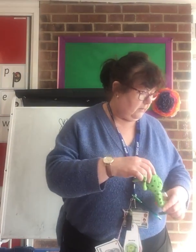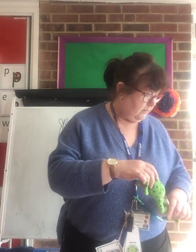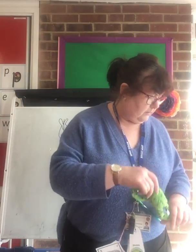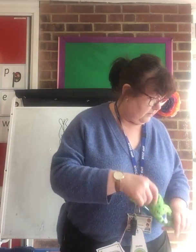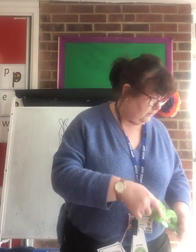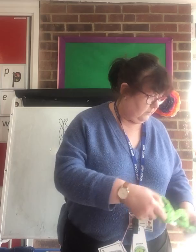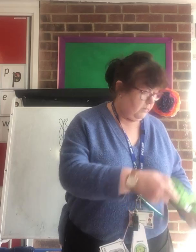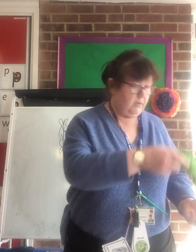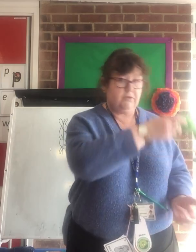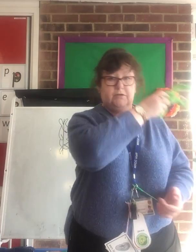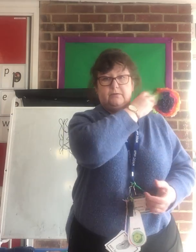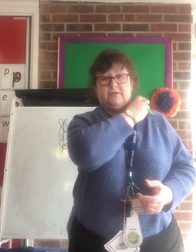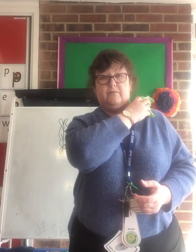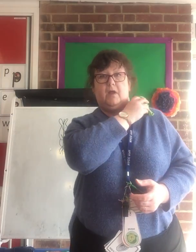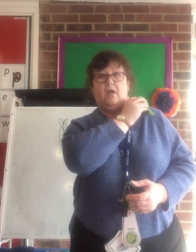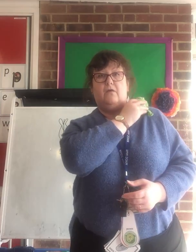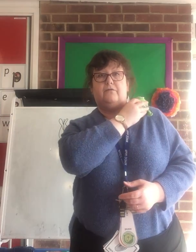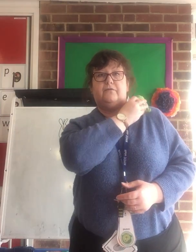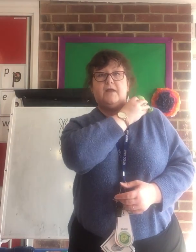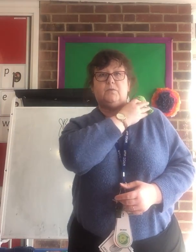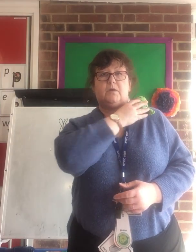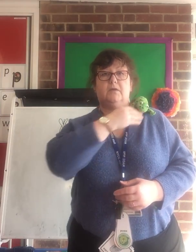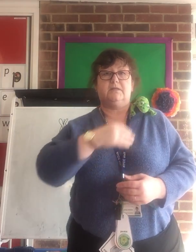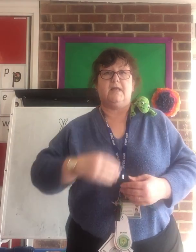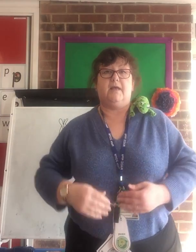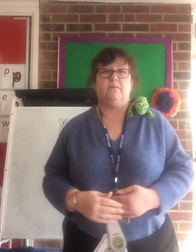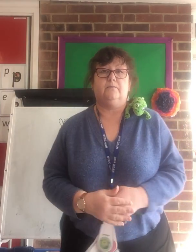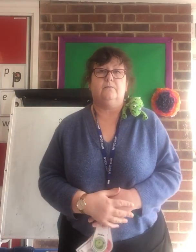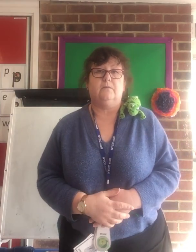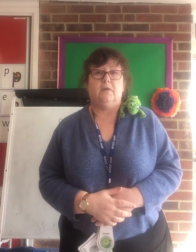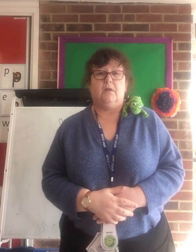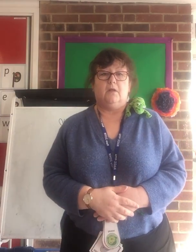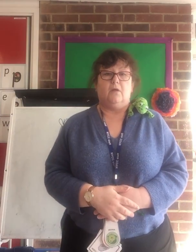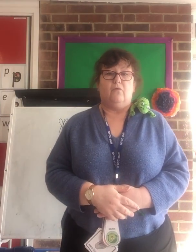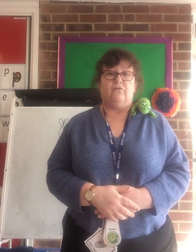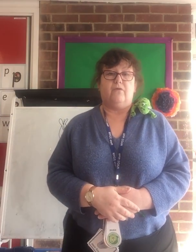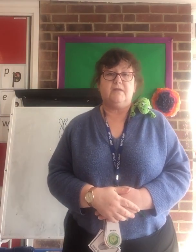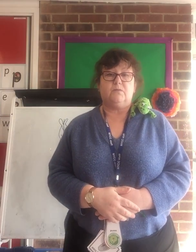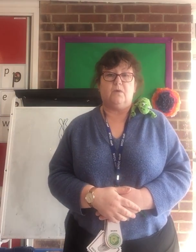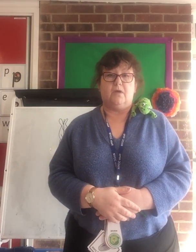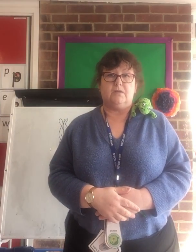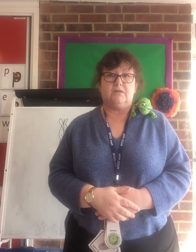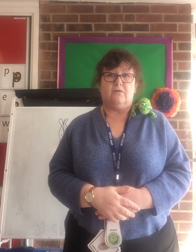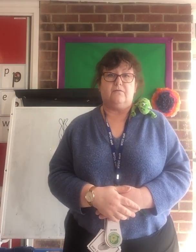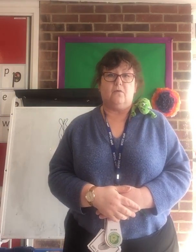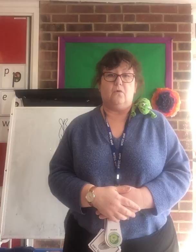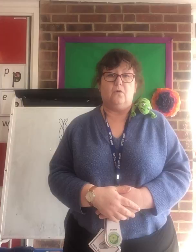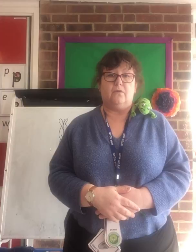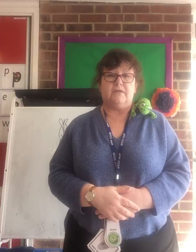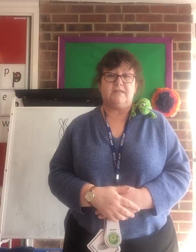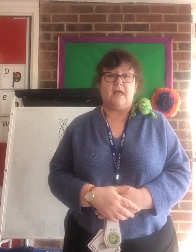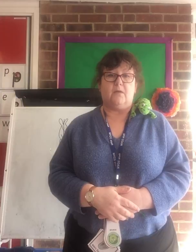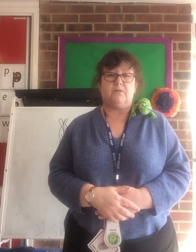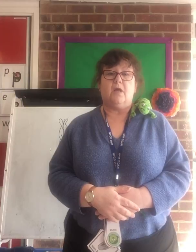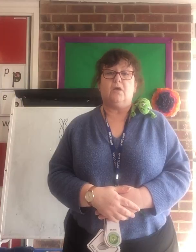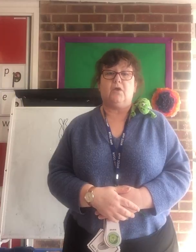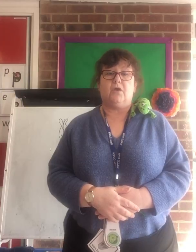We're going to do some Fred words now. Fred's words for the sound K